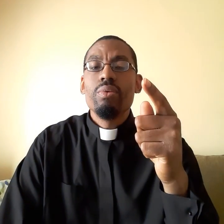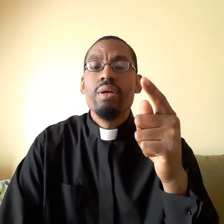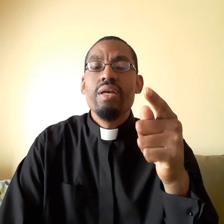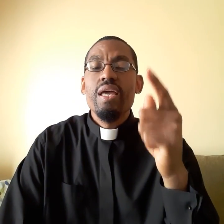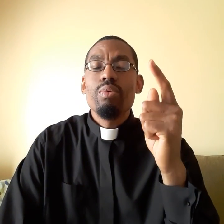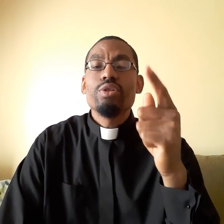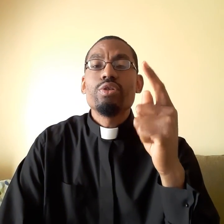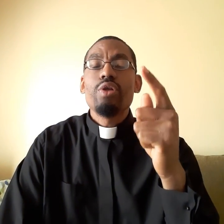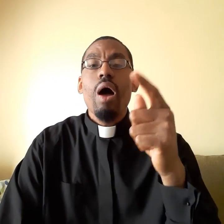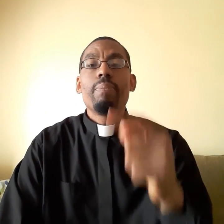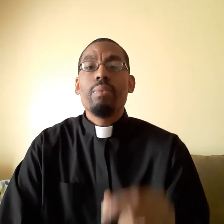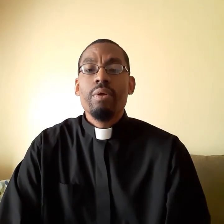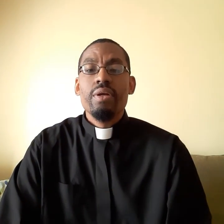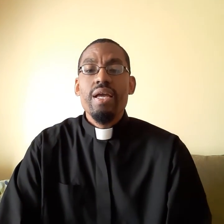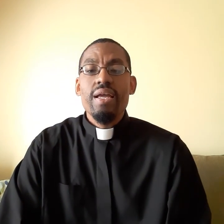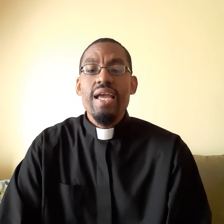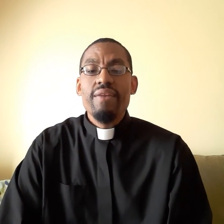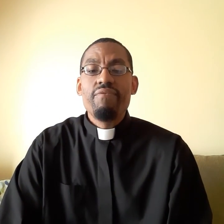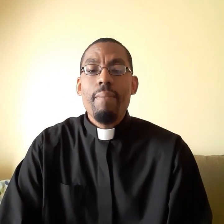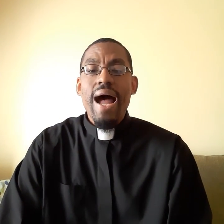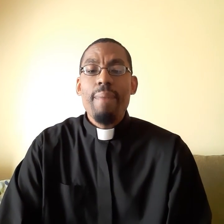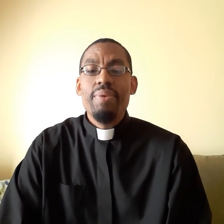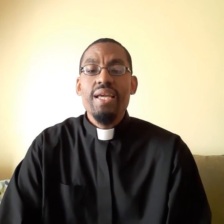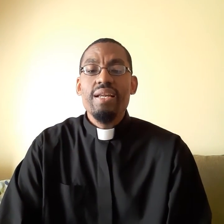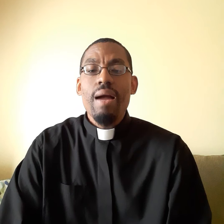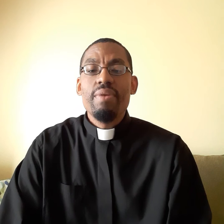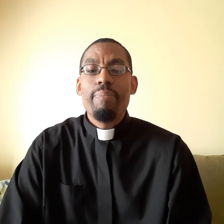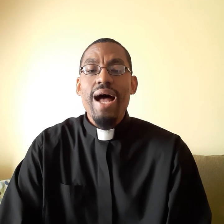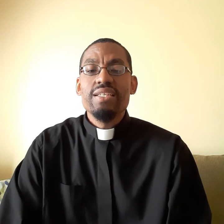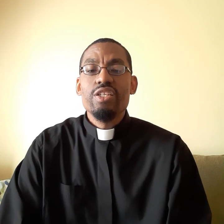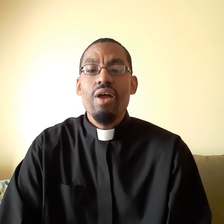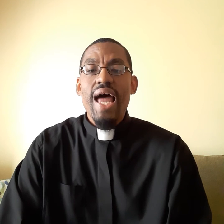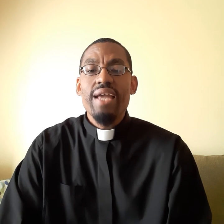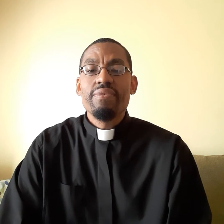he will stop it from happening and coming to pass in your life.